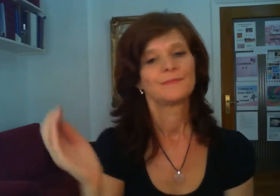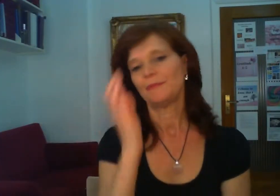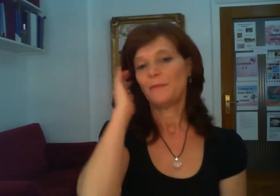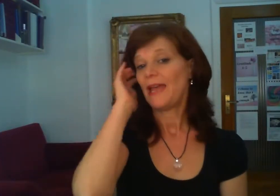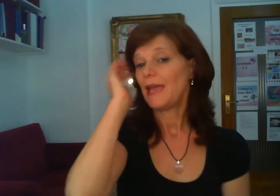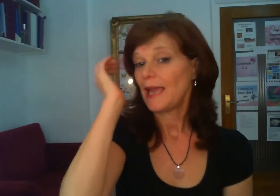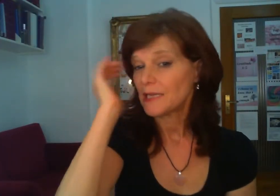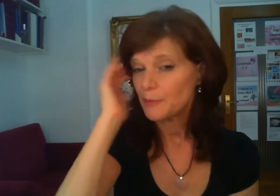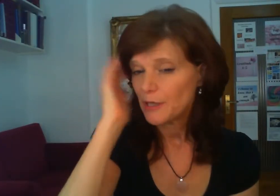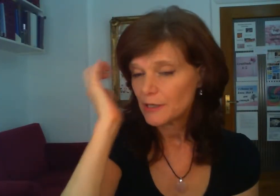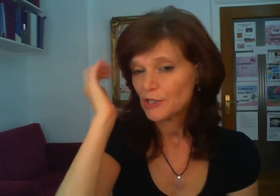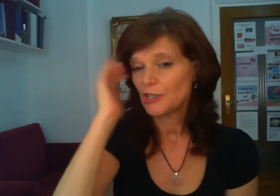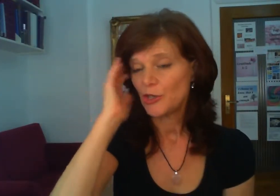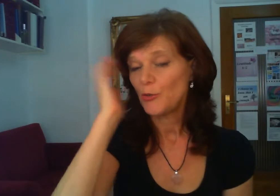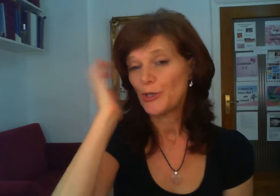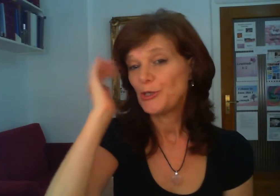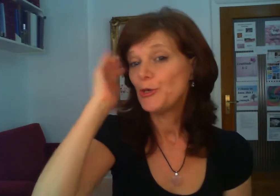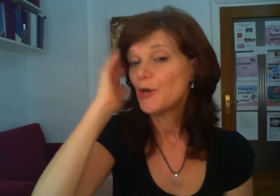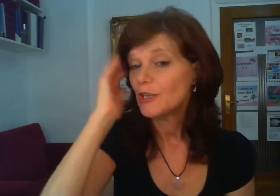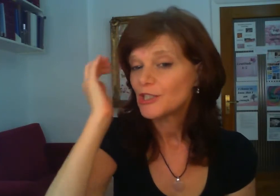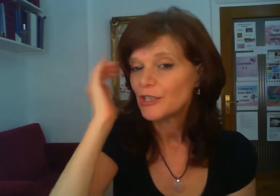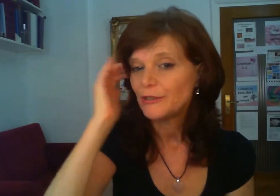paying experts to do what you can't do